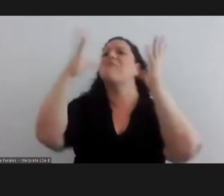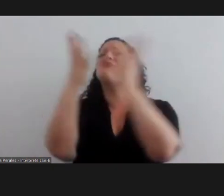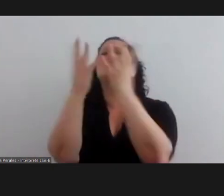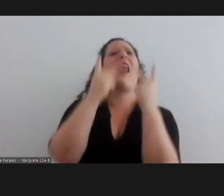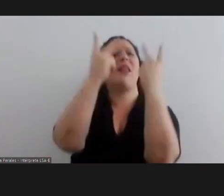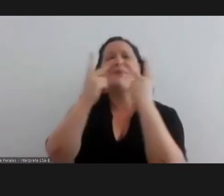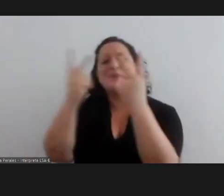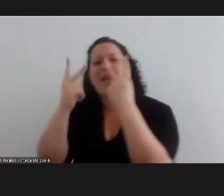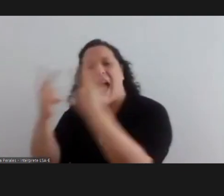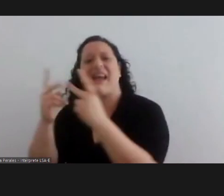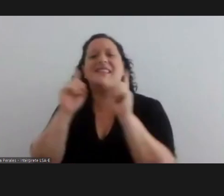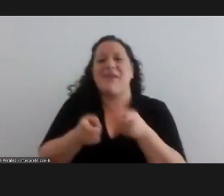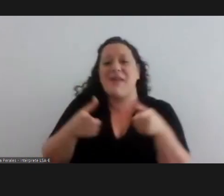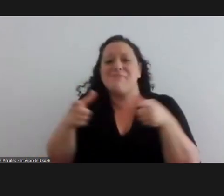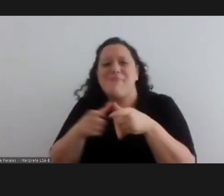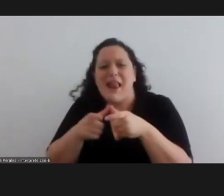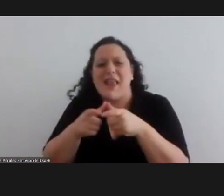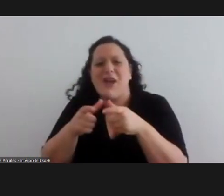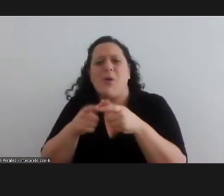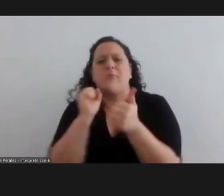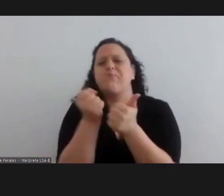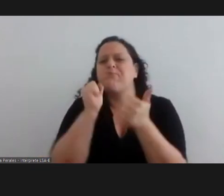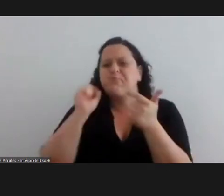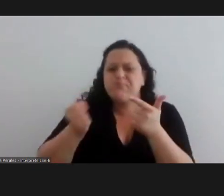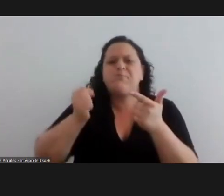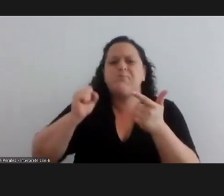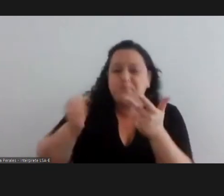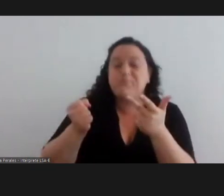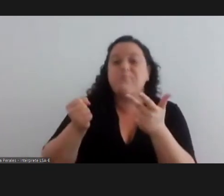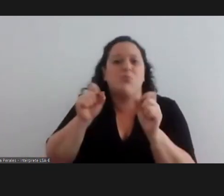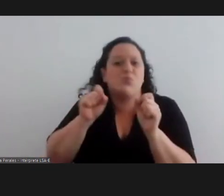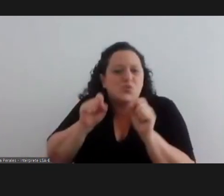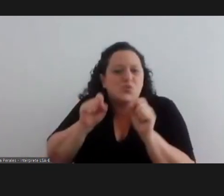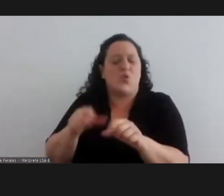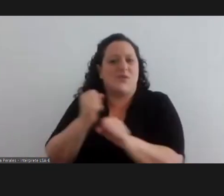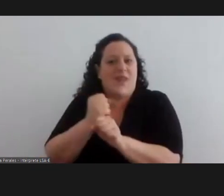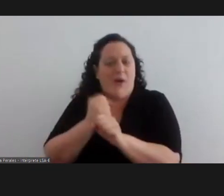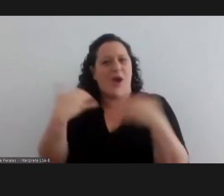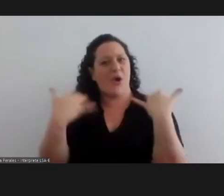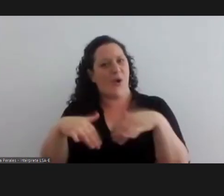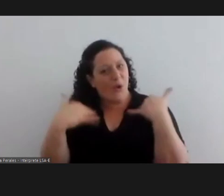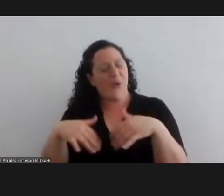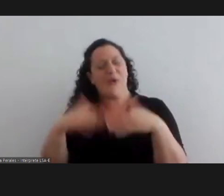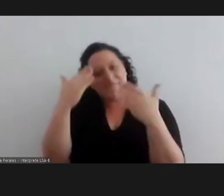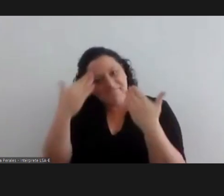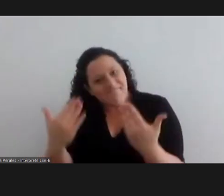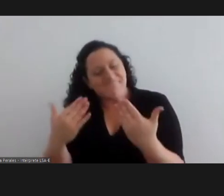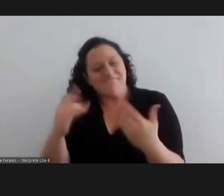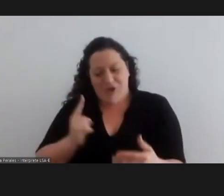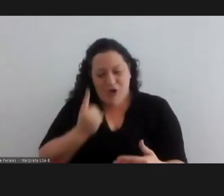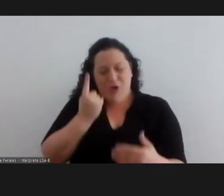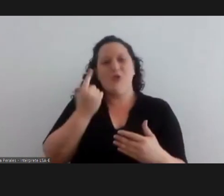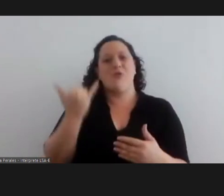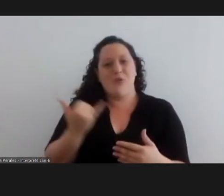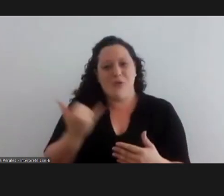they have made many of these films so we are really proud of them